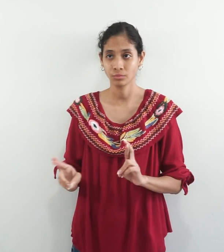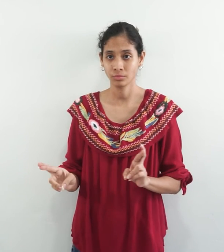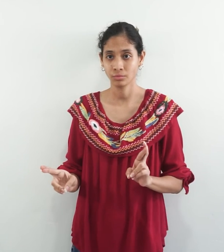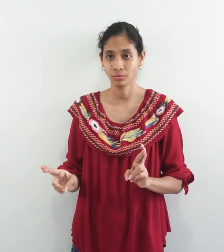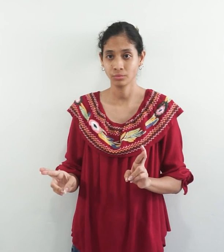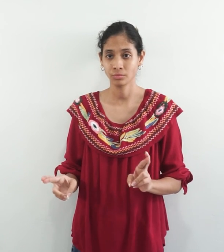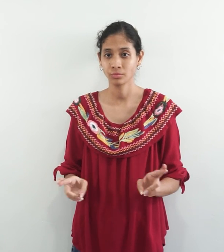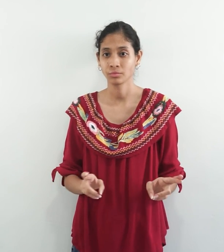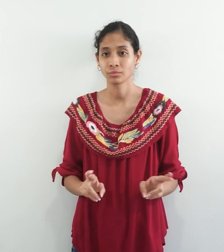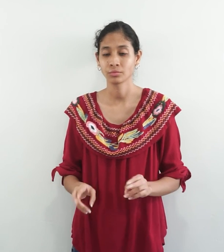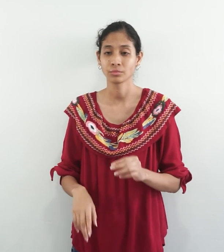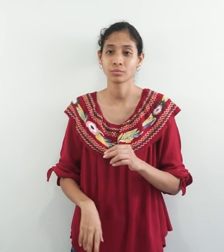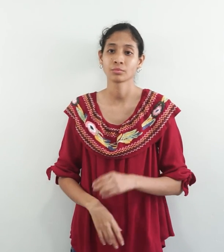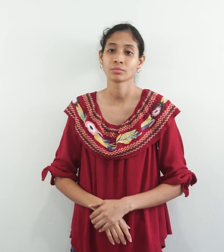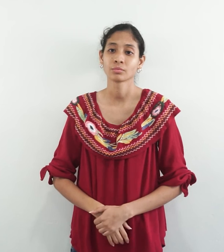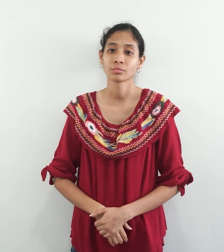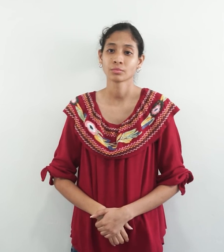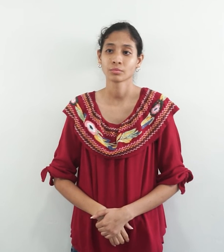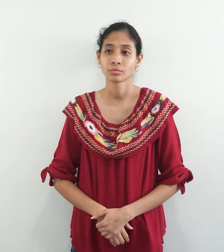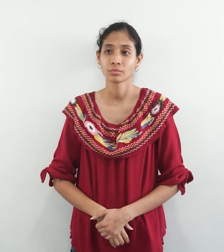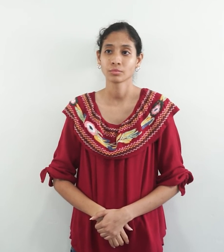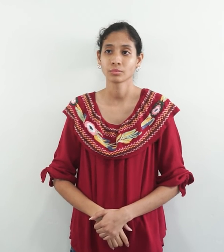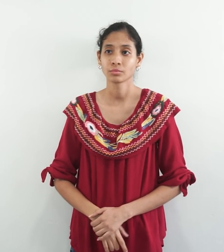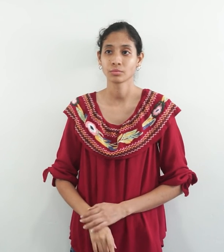We will do 1 through to 10.